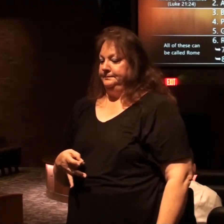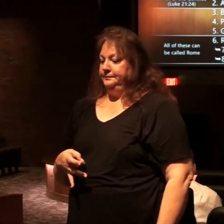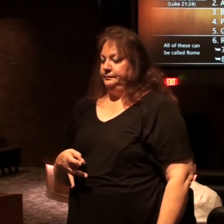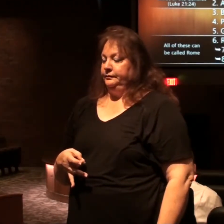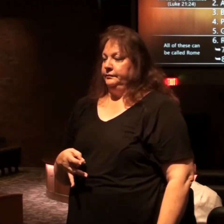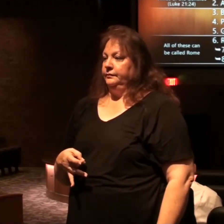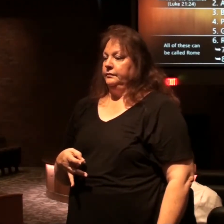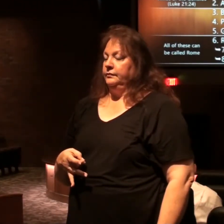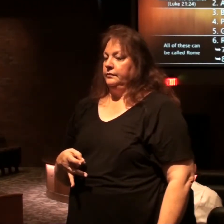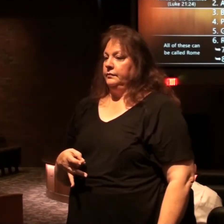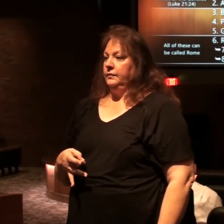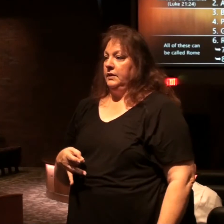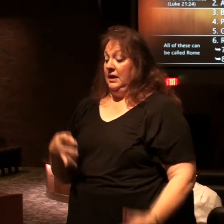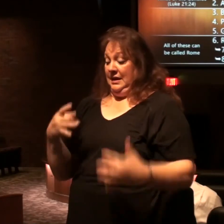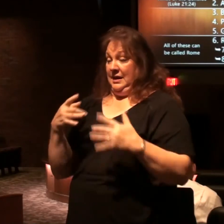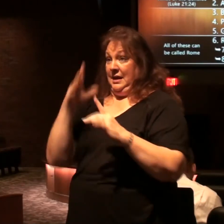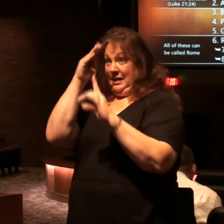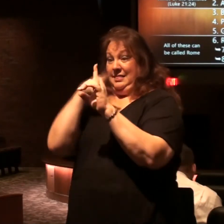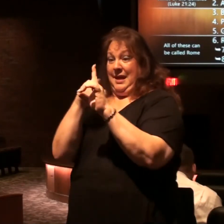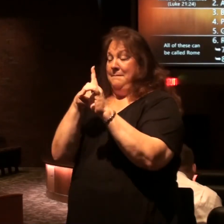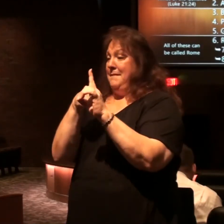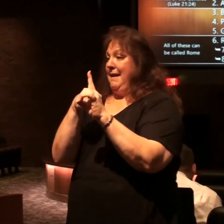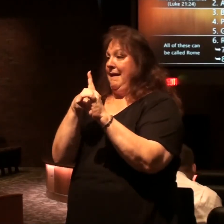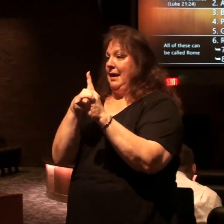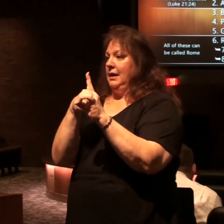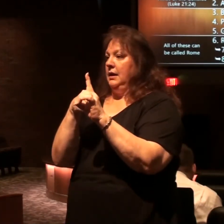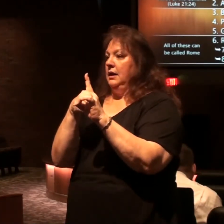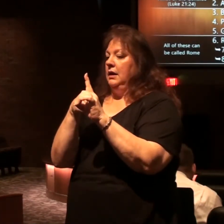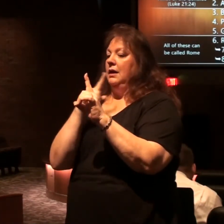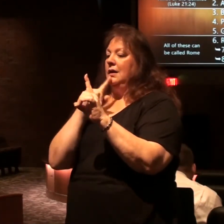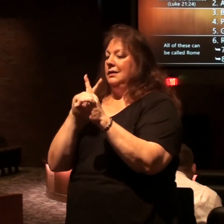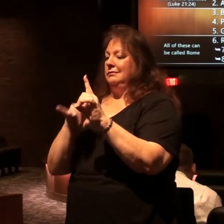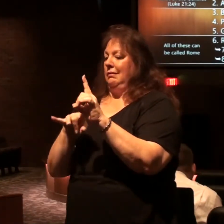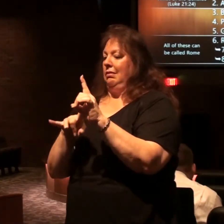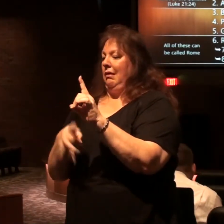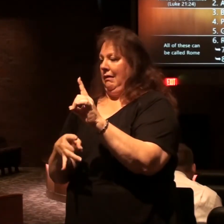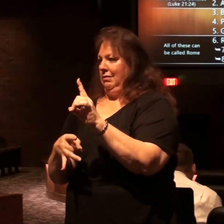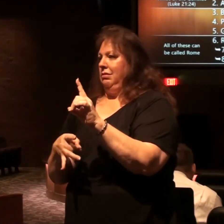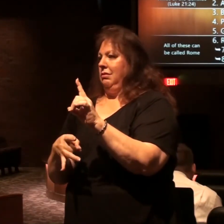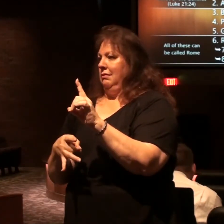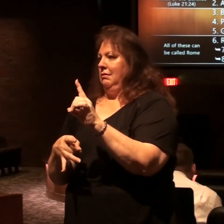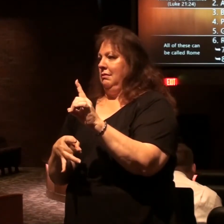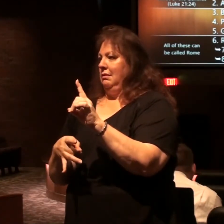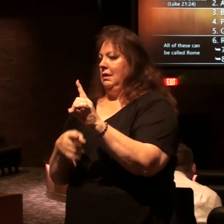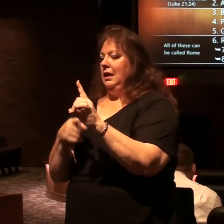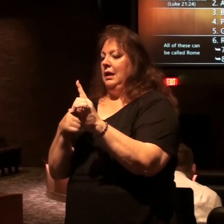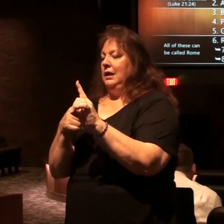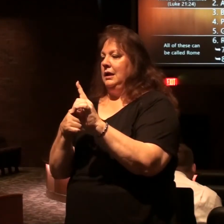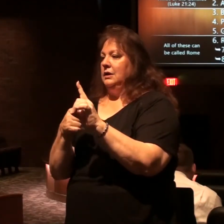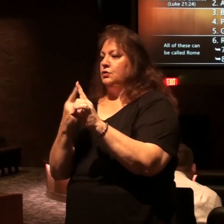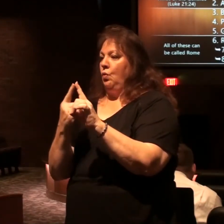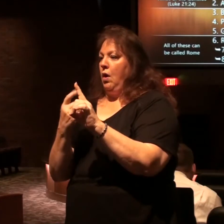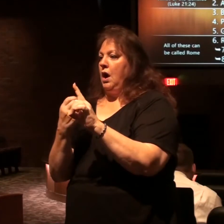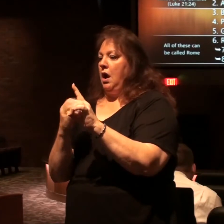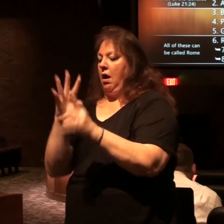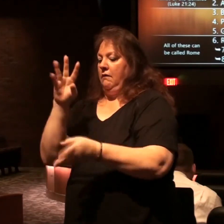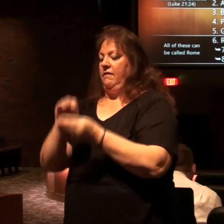the beast which was and is not is himself also an eighth and is one of the seventh